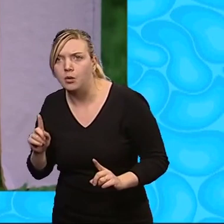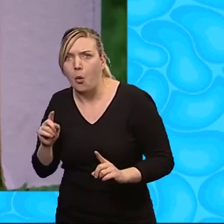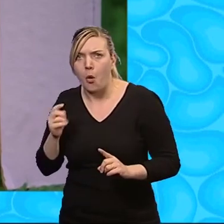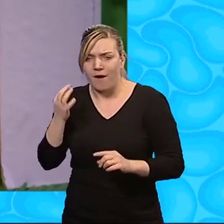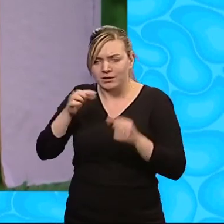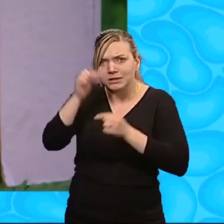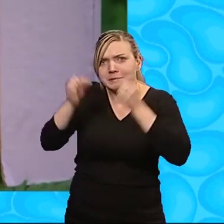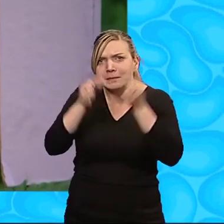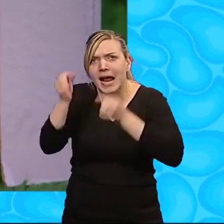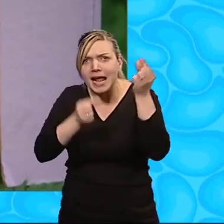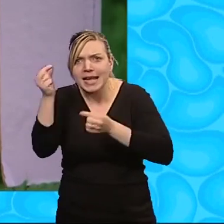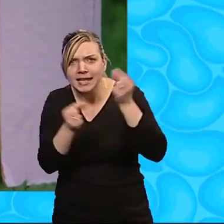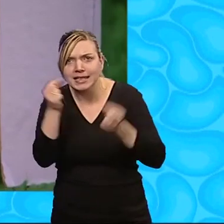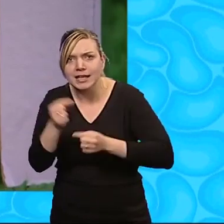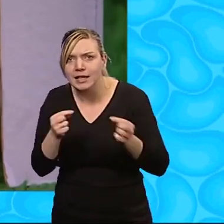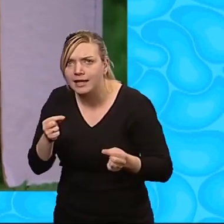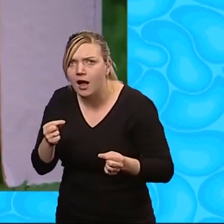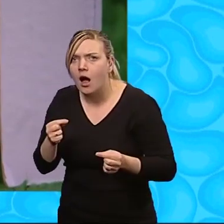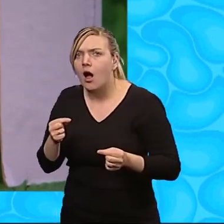Oh, it's so spiky.